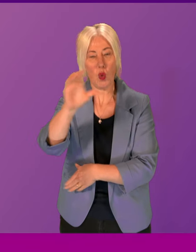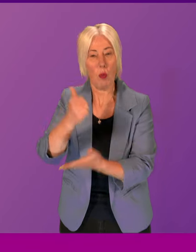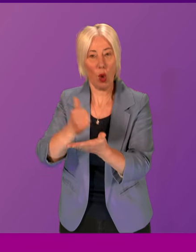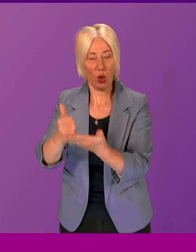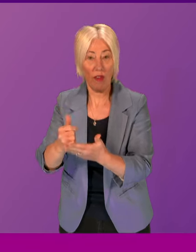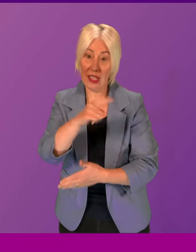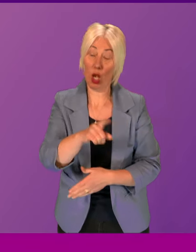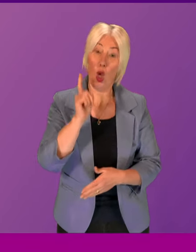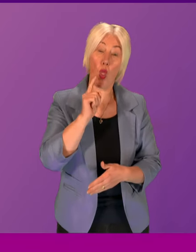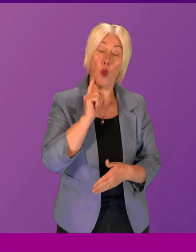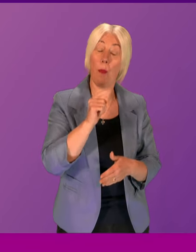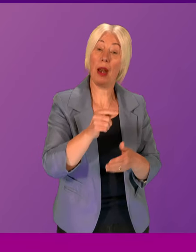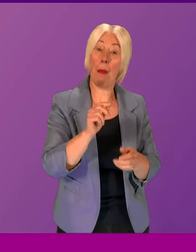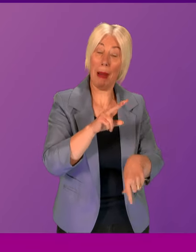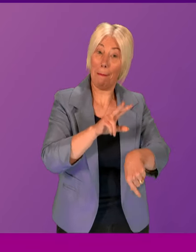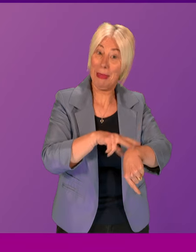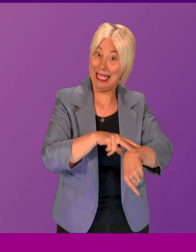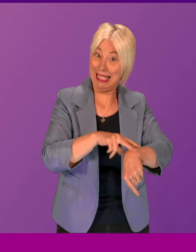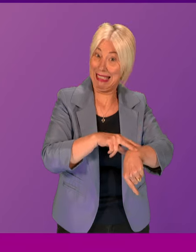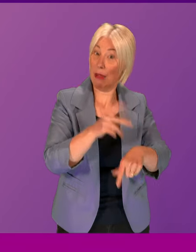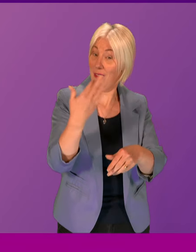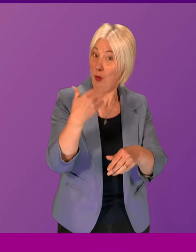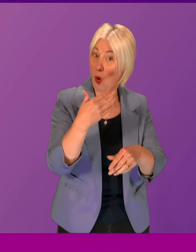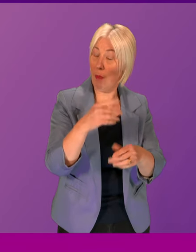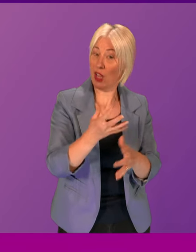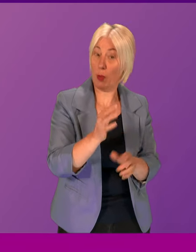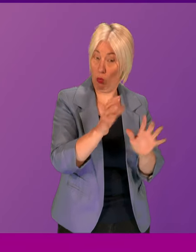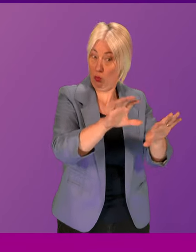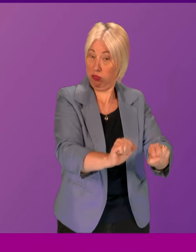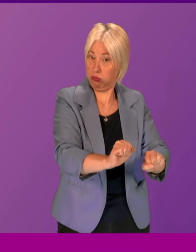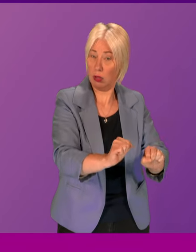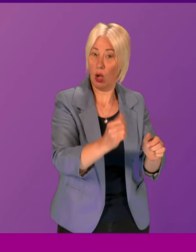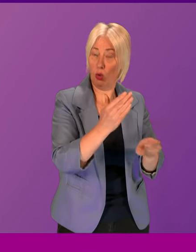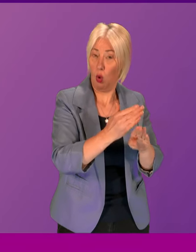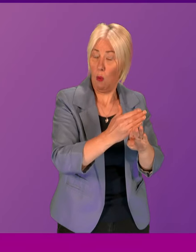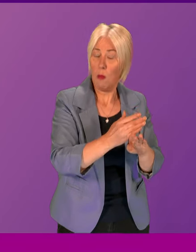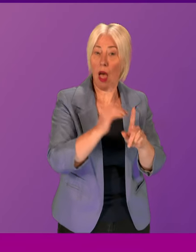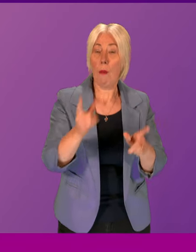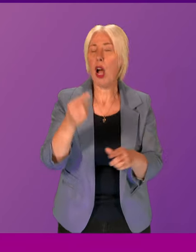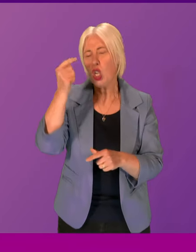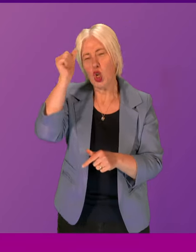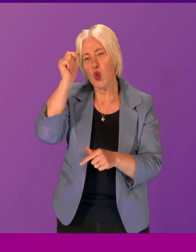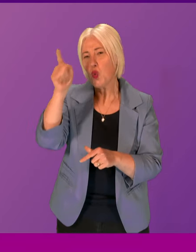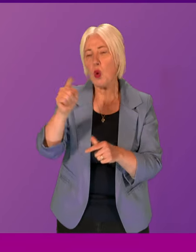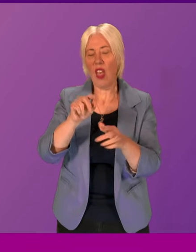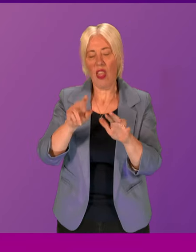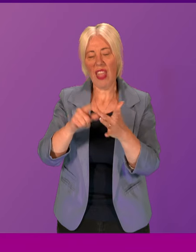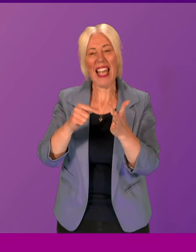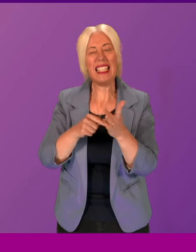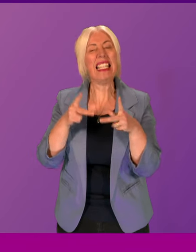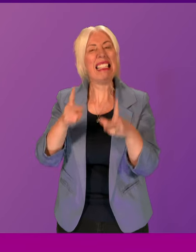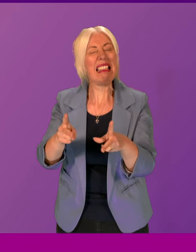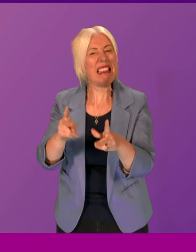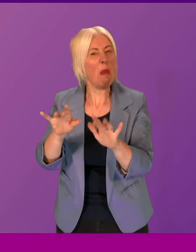former policewoman, was suspended. But she immediately suspected Horizon was to blame. The post office, on the other hand,